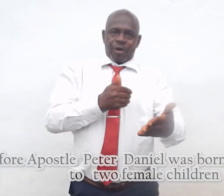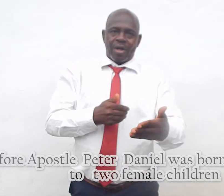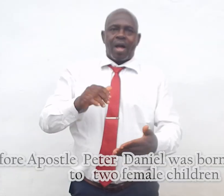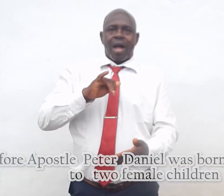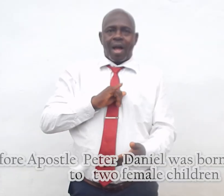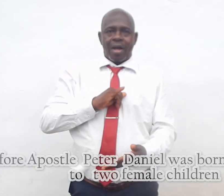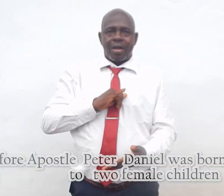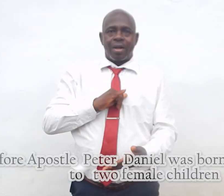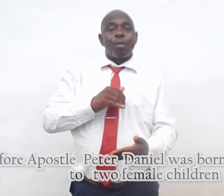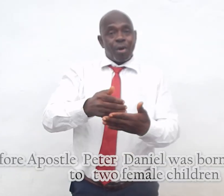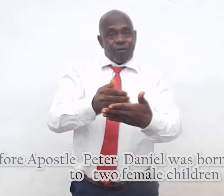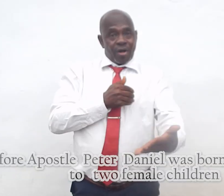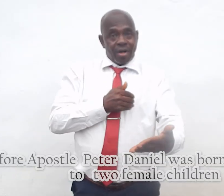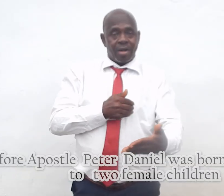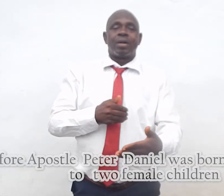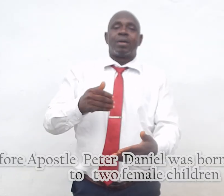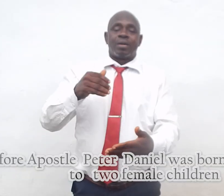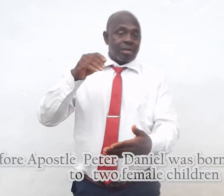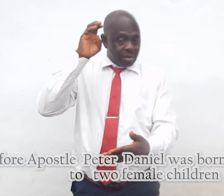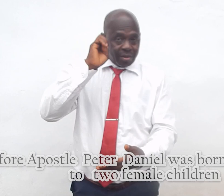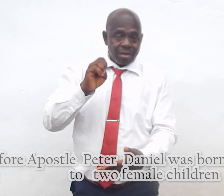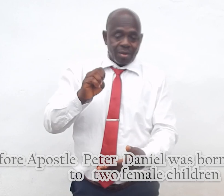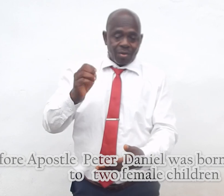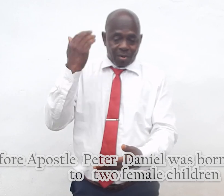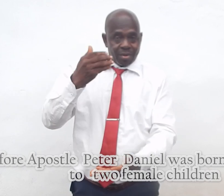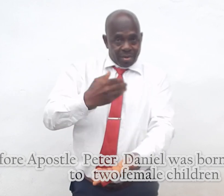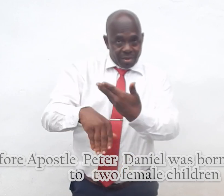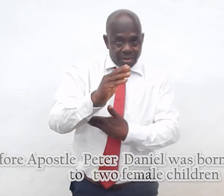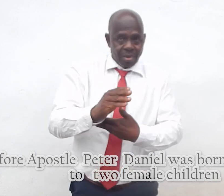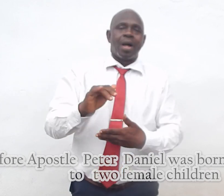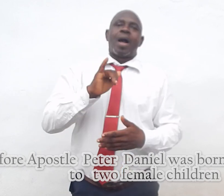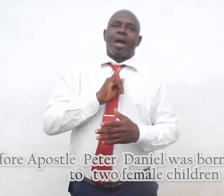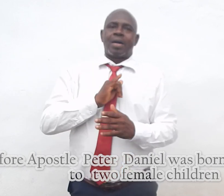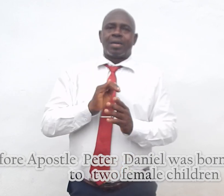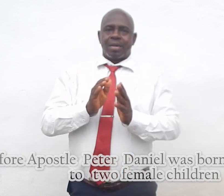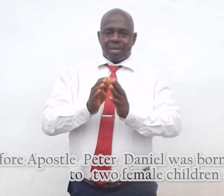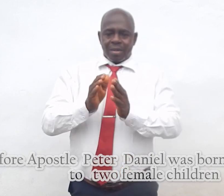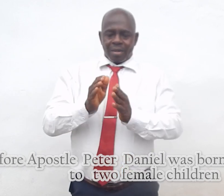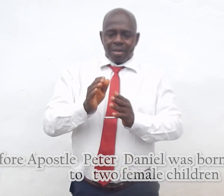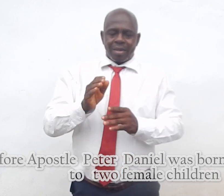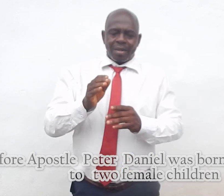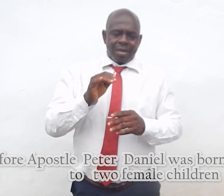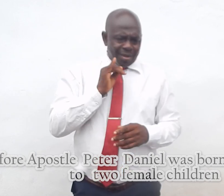before apostle peter daniel was born i gave birth to two female